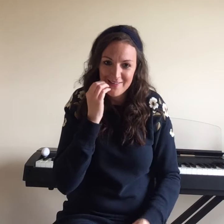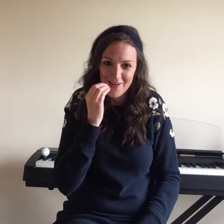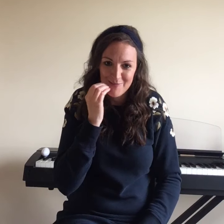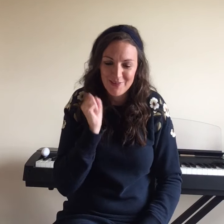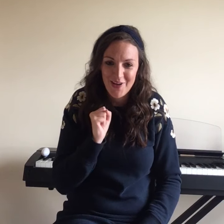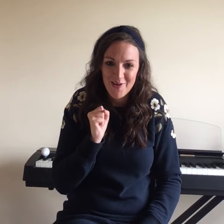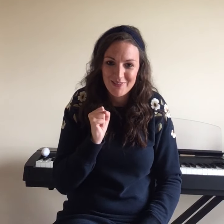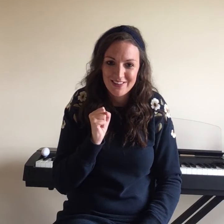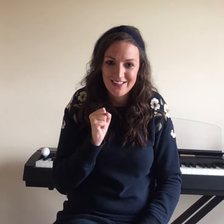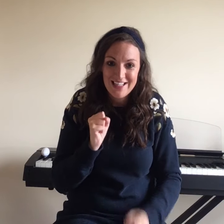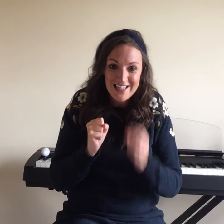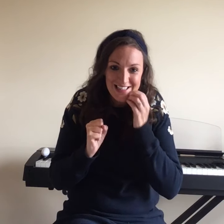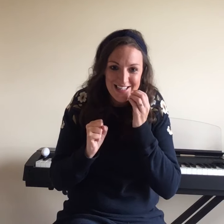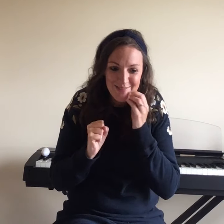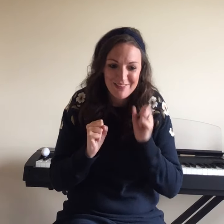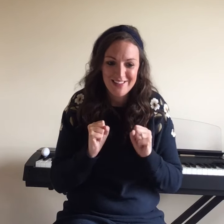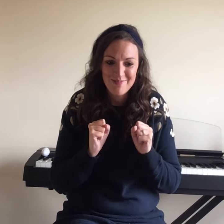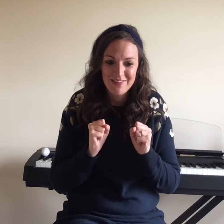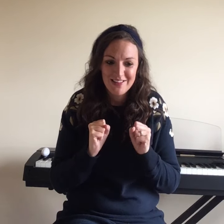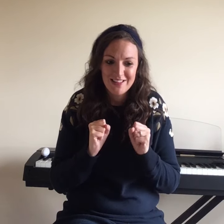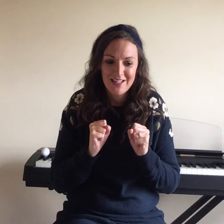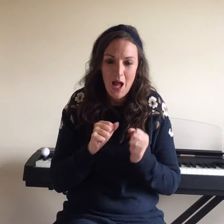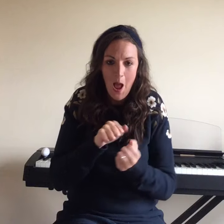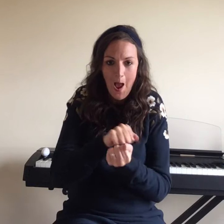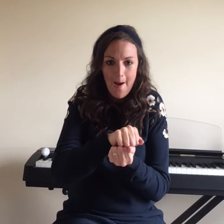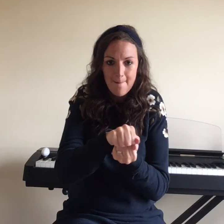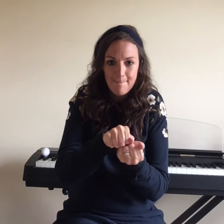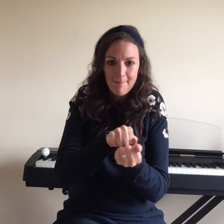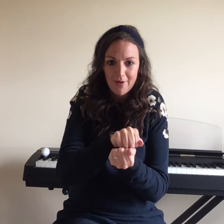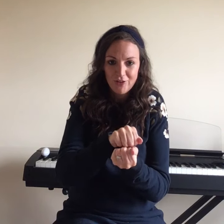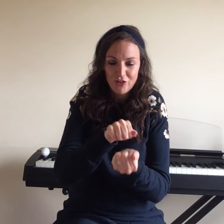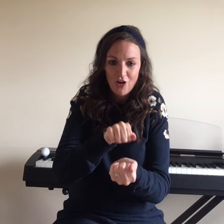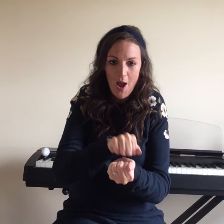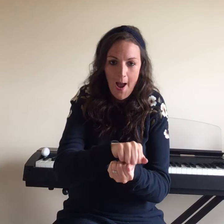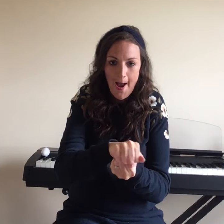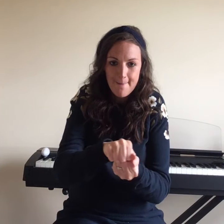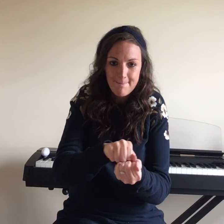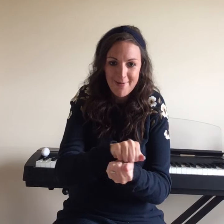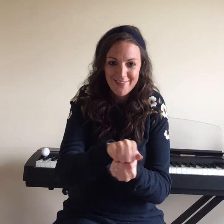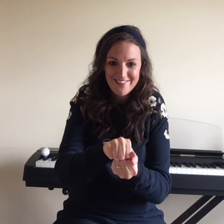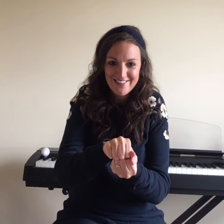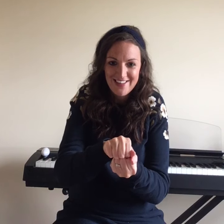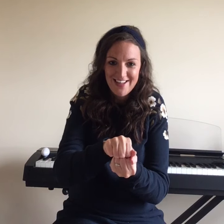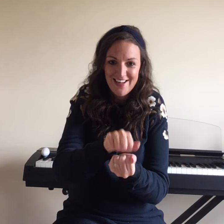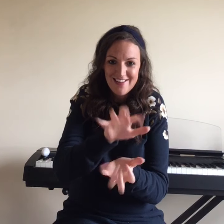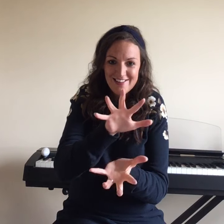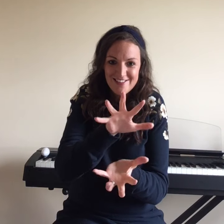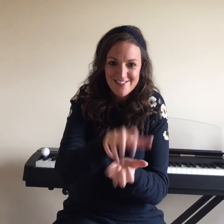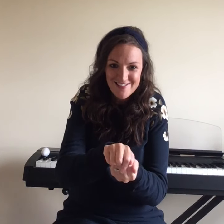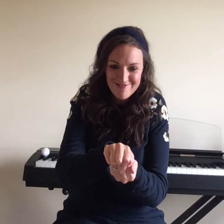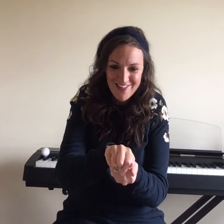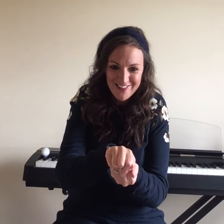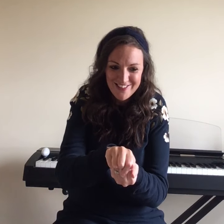Gobble gobble. Nibble nibble. Munch. Munch. Scrunch.